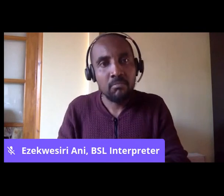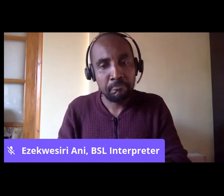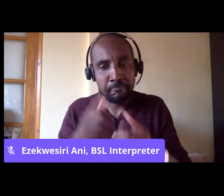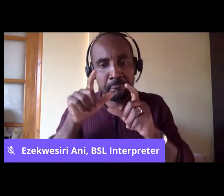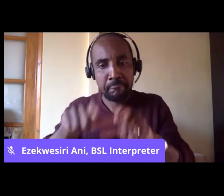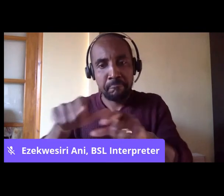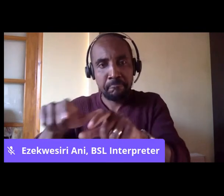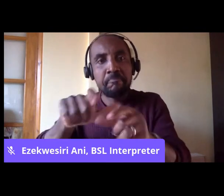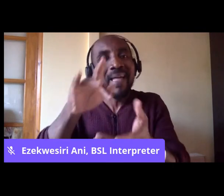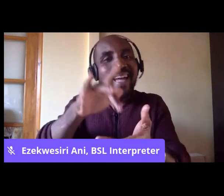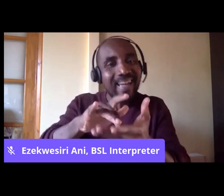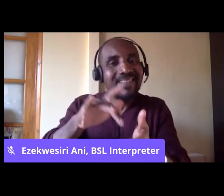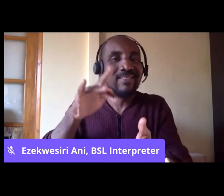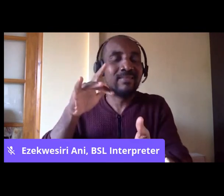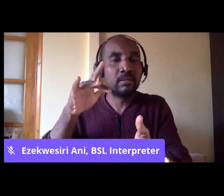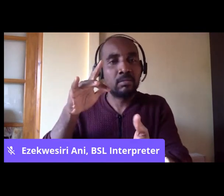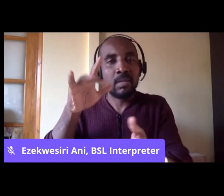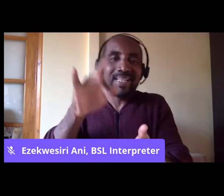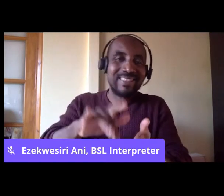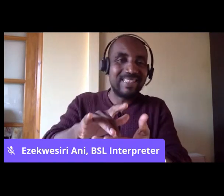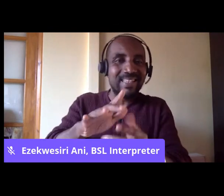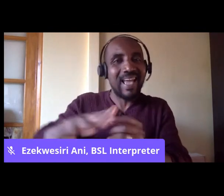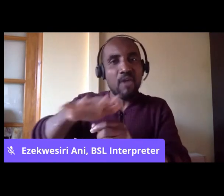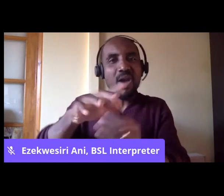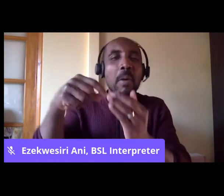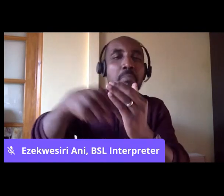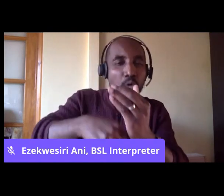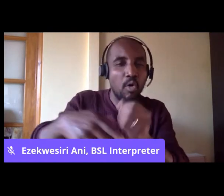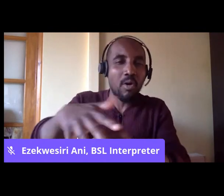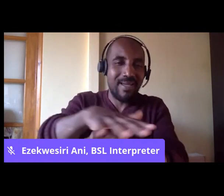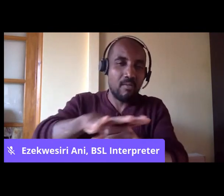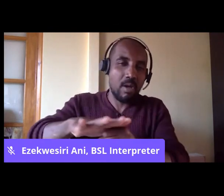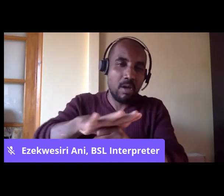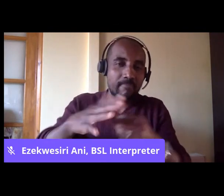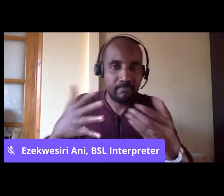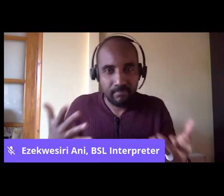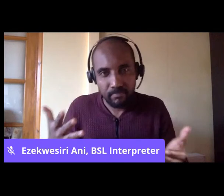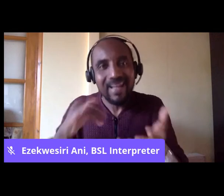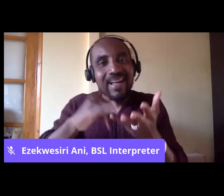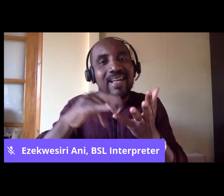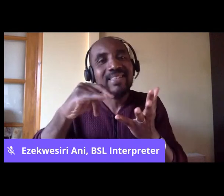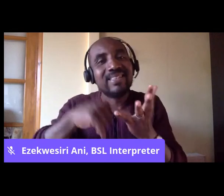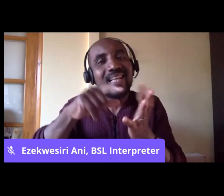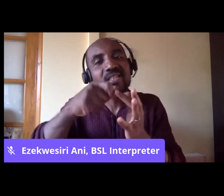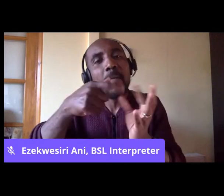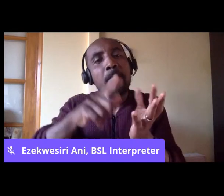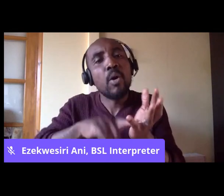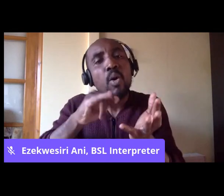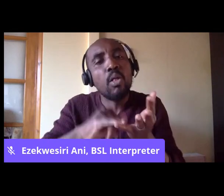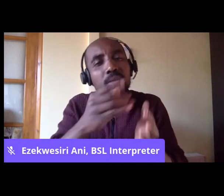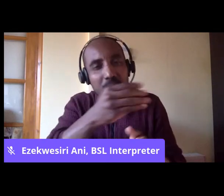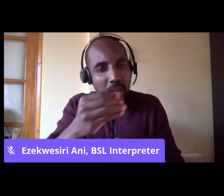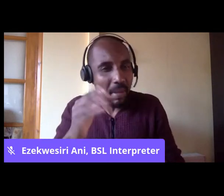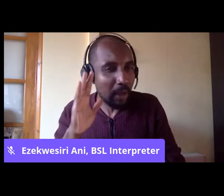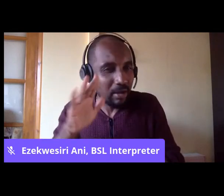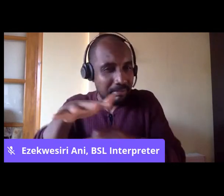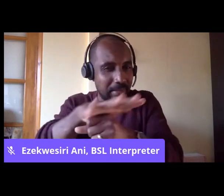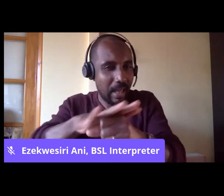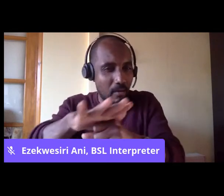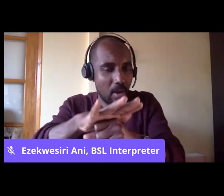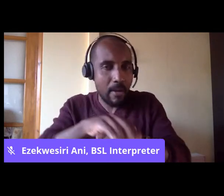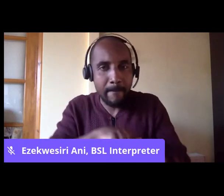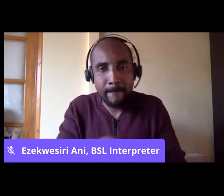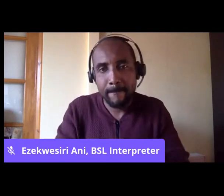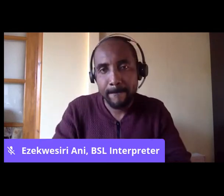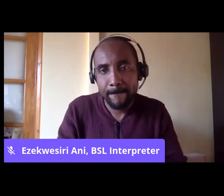these inner city, what we now would call the inner city areas. And notably, supposedly St. Paul's, which some of you might have heard of. It's often seen